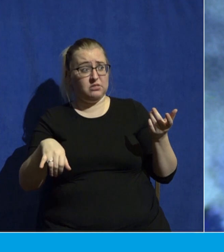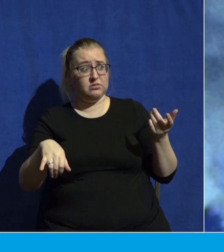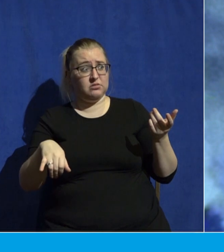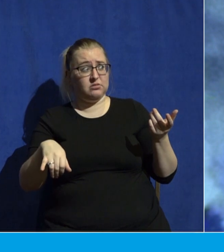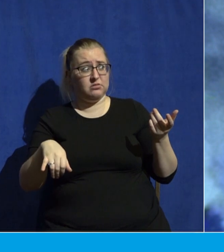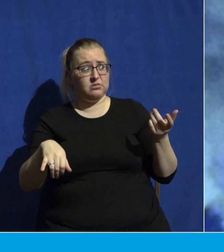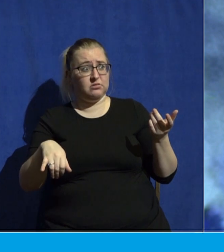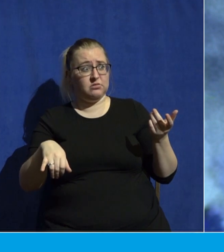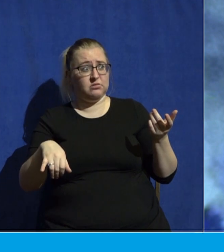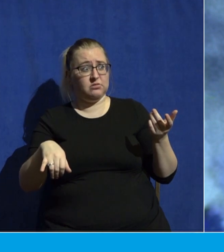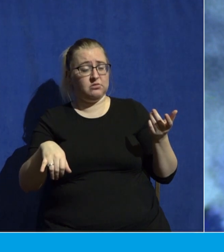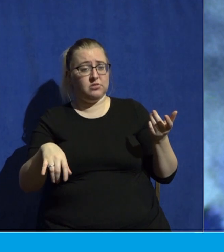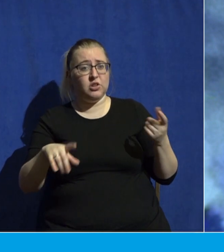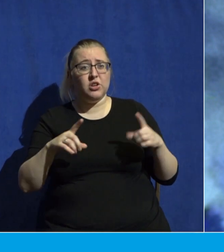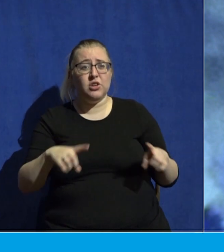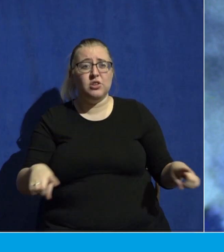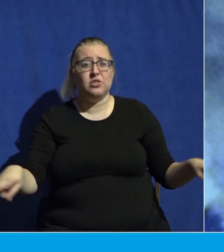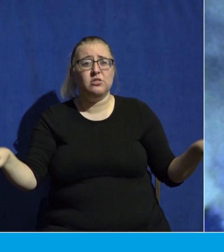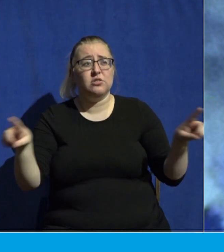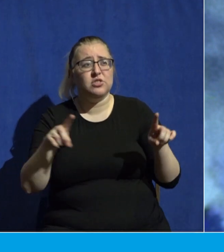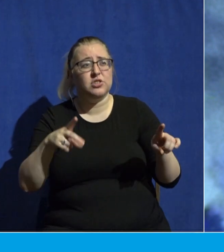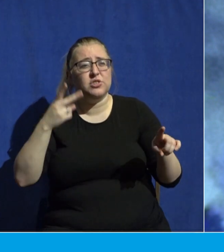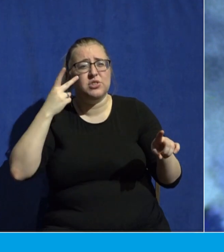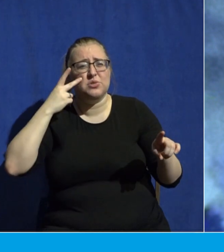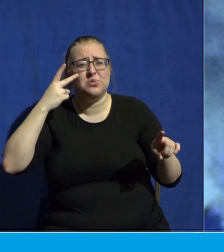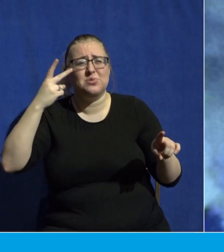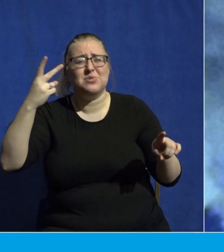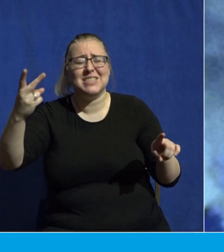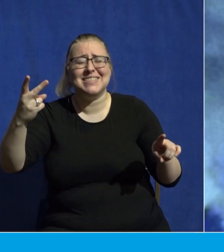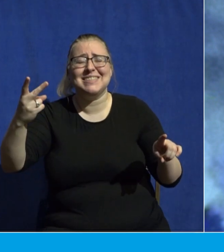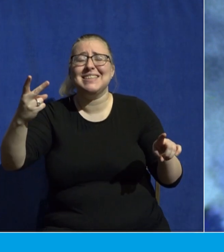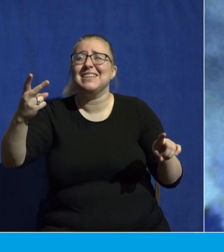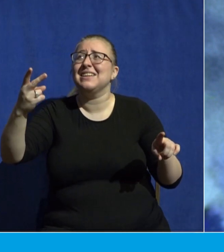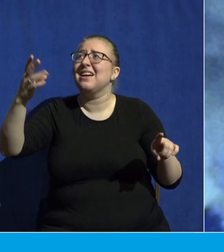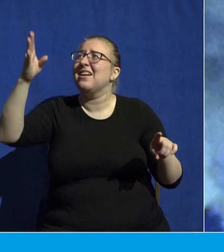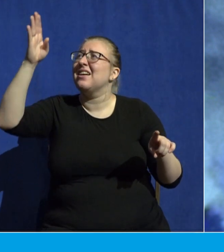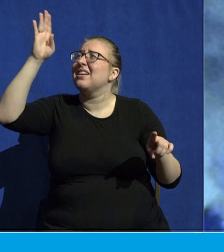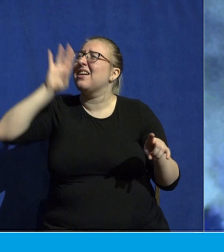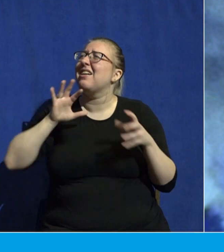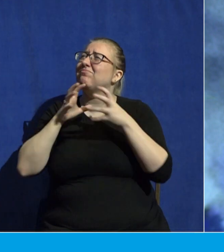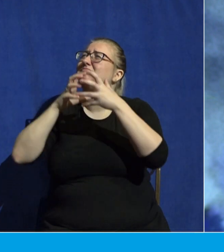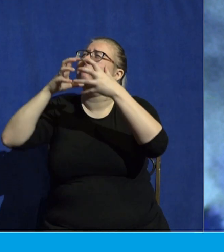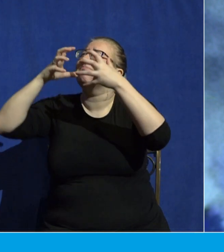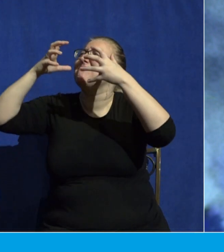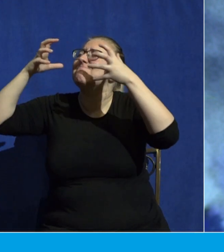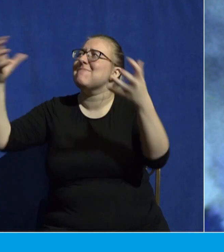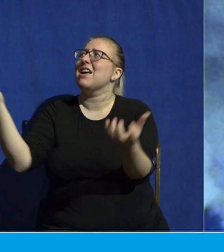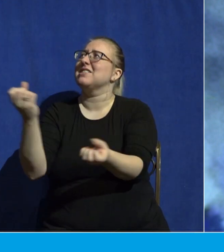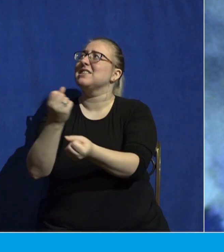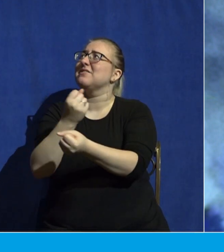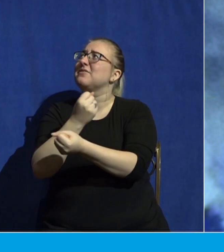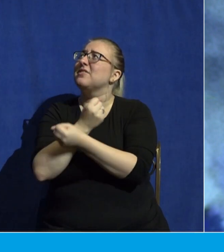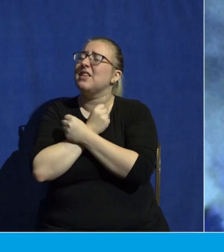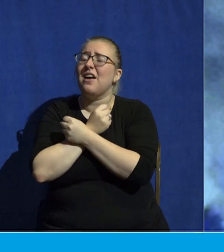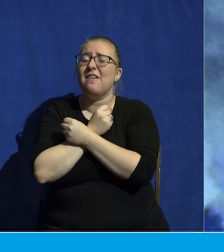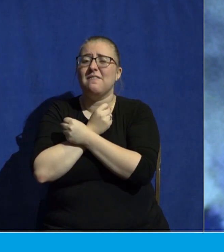Do you see the massive love of God for weak and weary sinners?